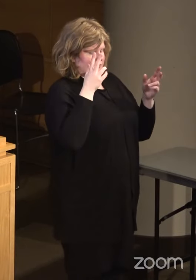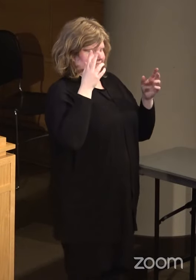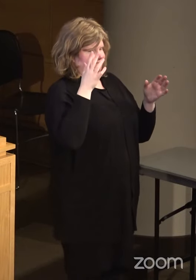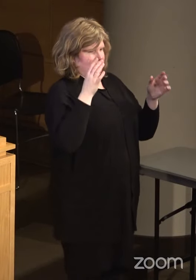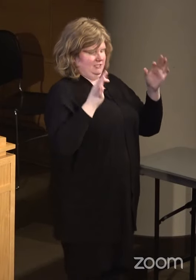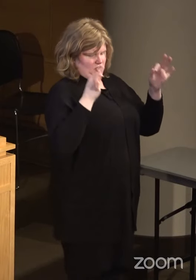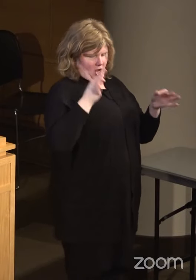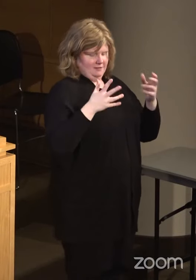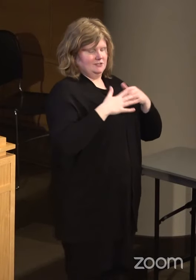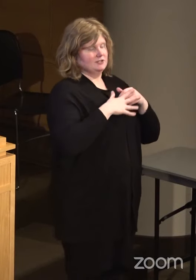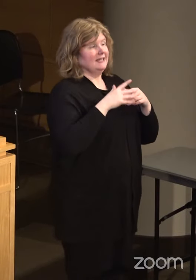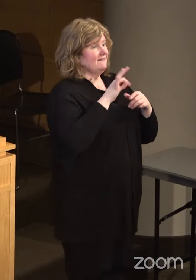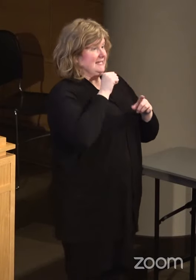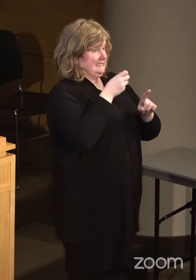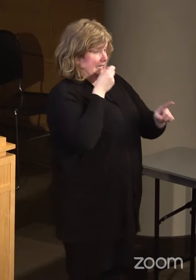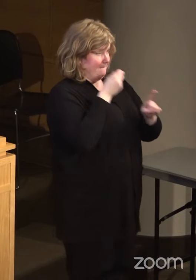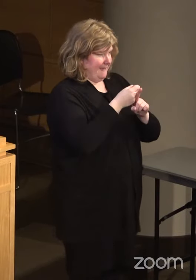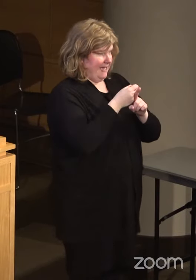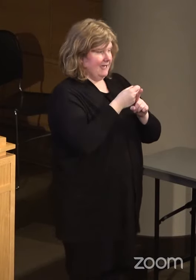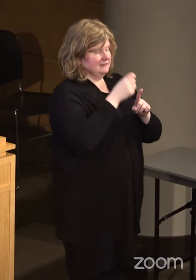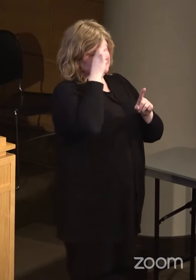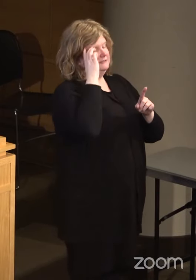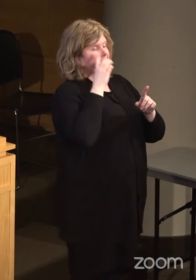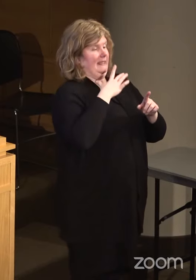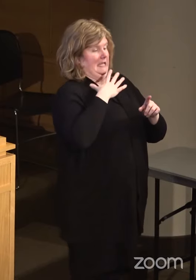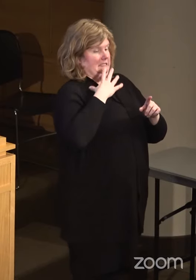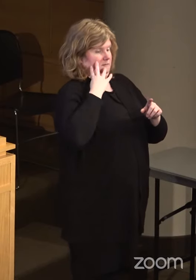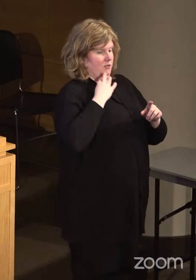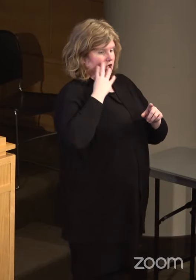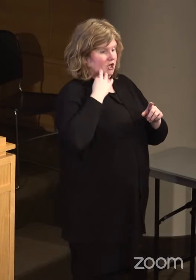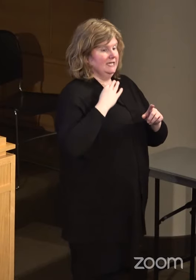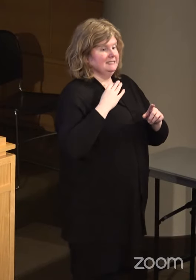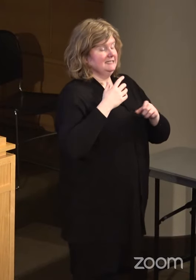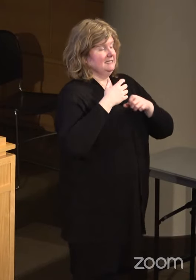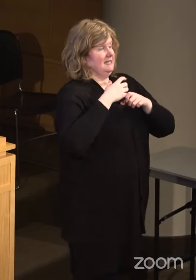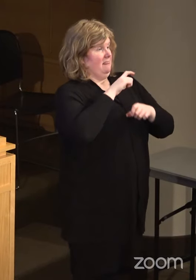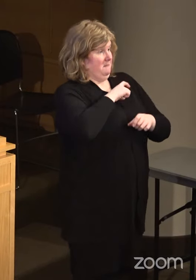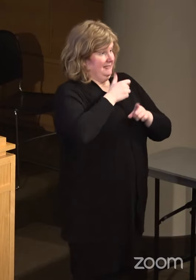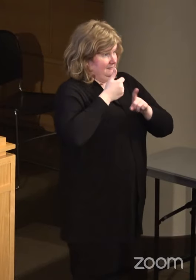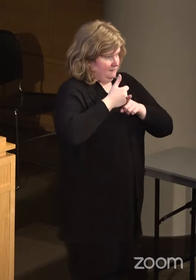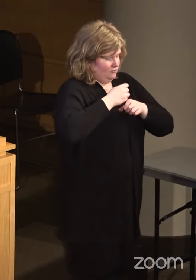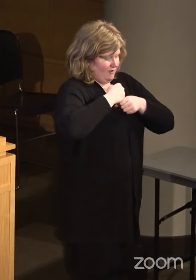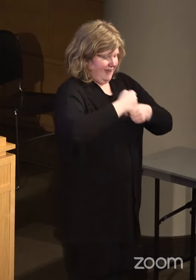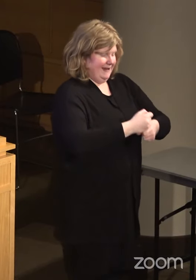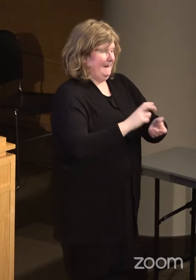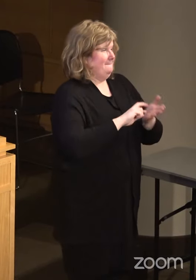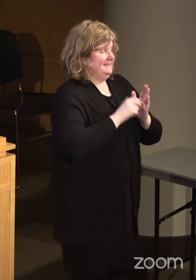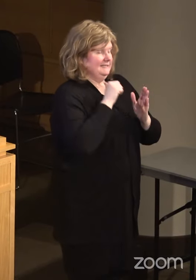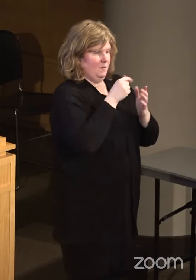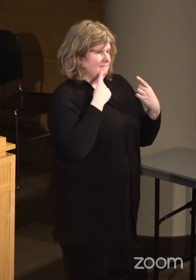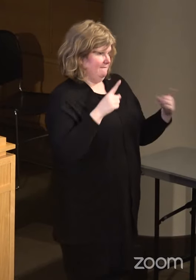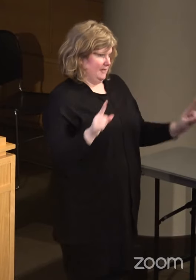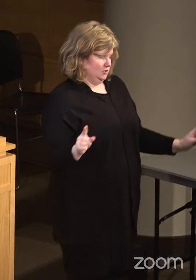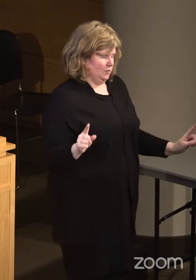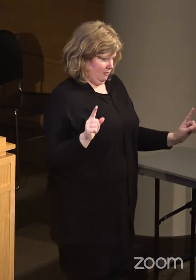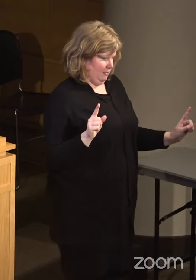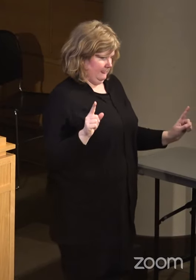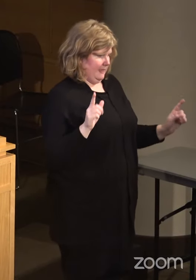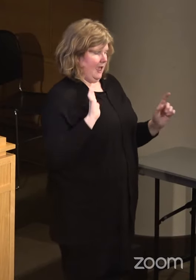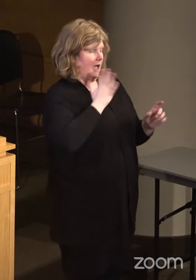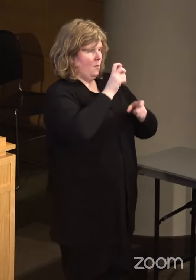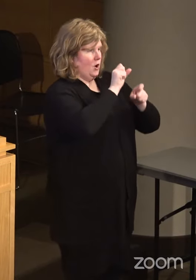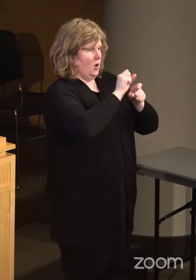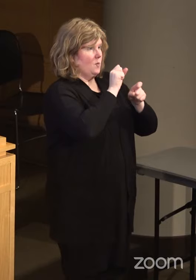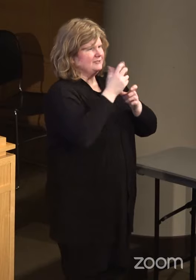impact the true sense of the experiences curated by the police, then it's not effectual. And so our work